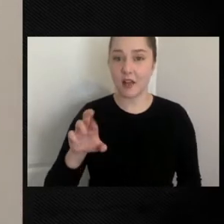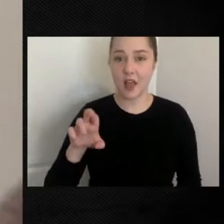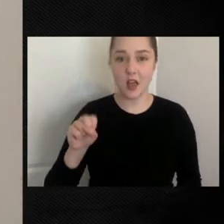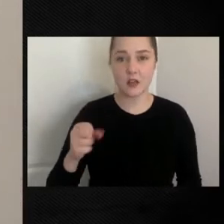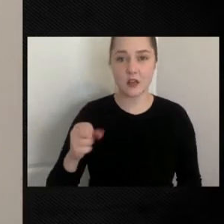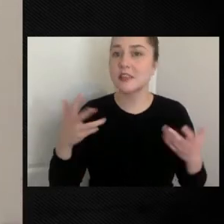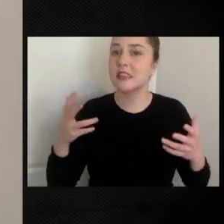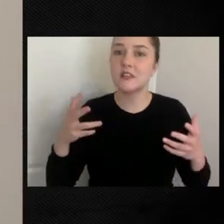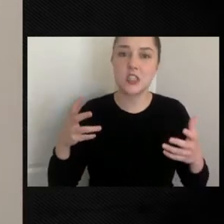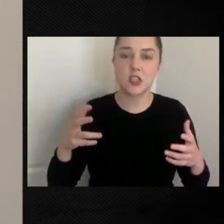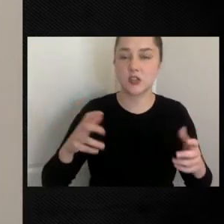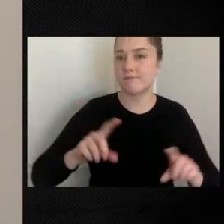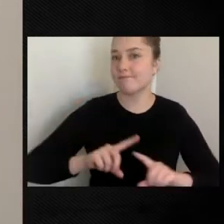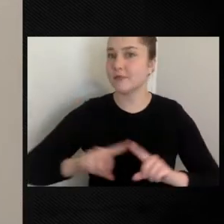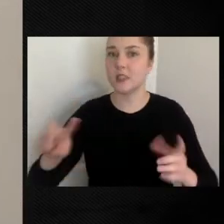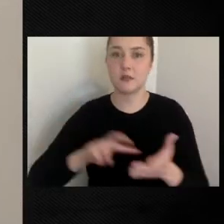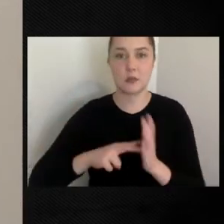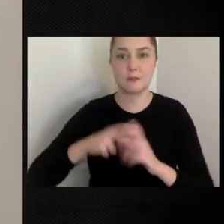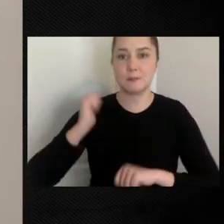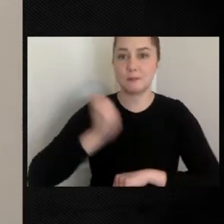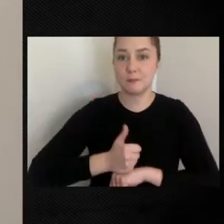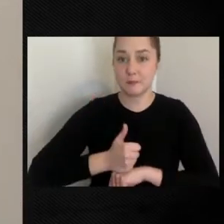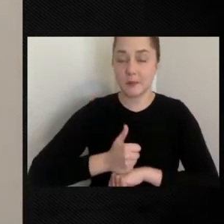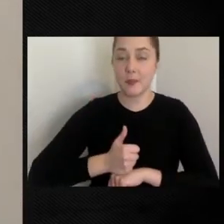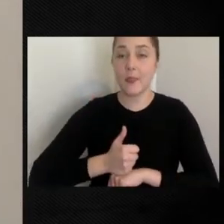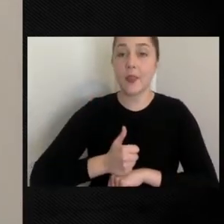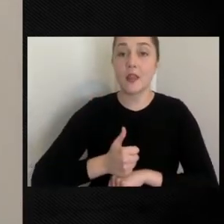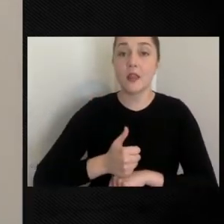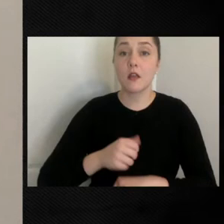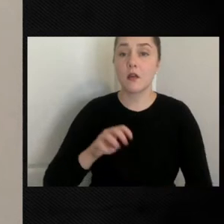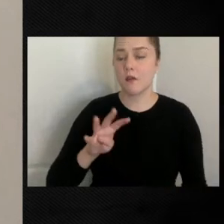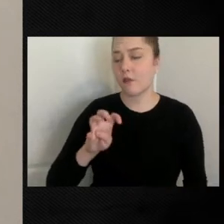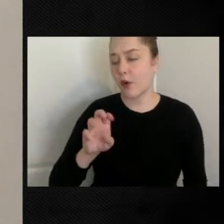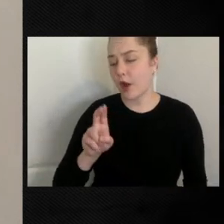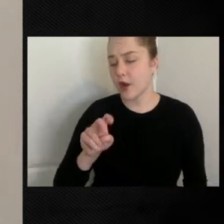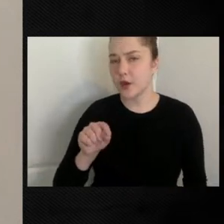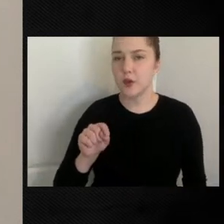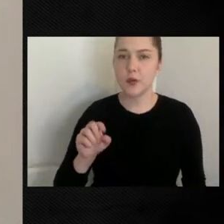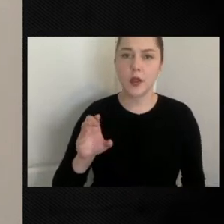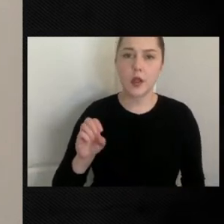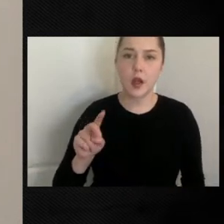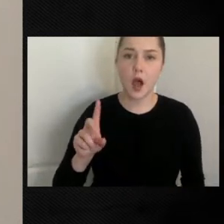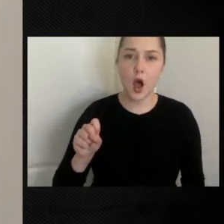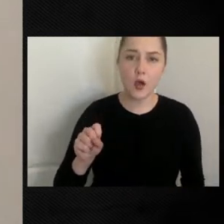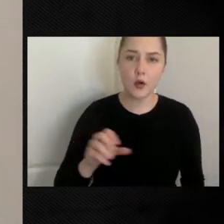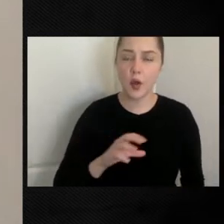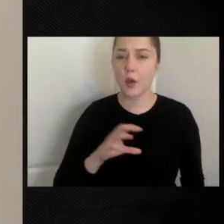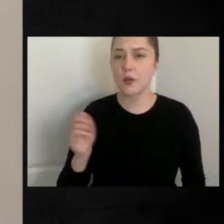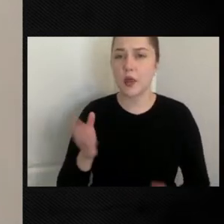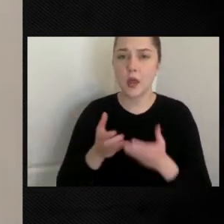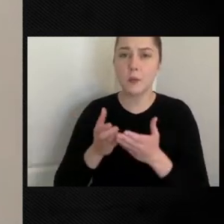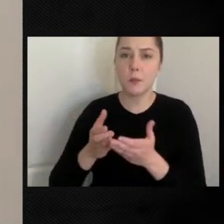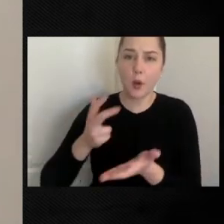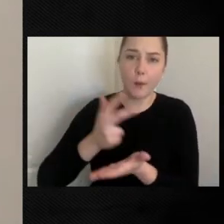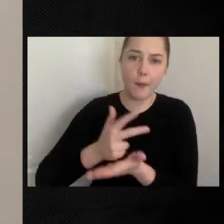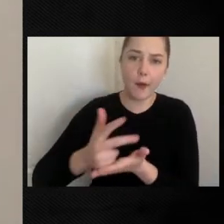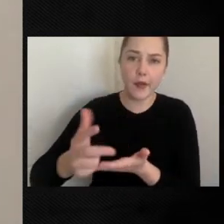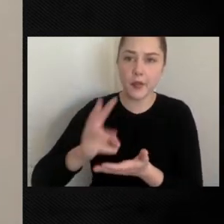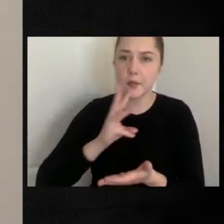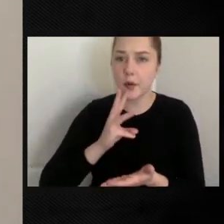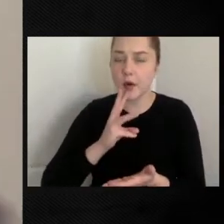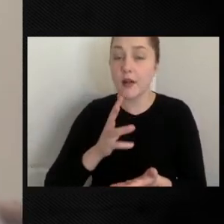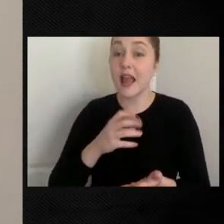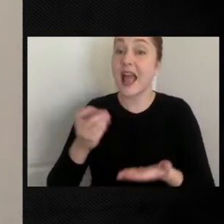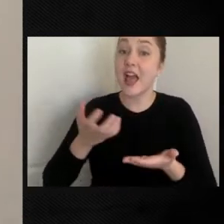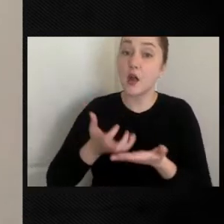repurposed into 400 unit condominiums and marinas, but also a wastewater